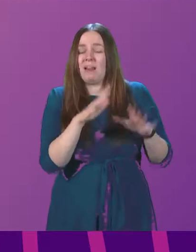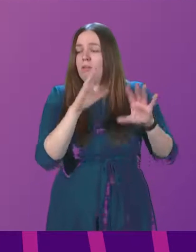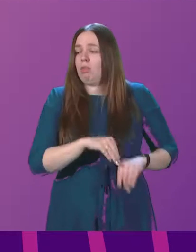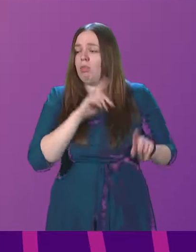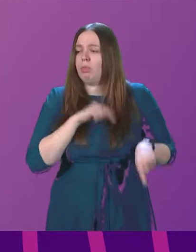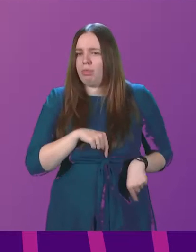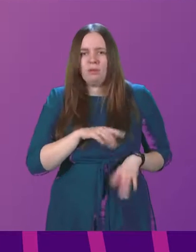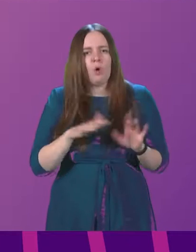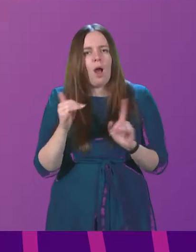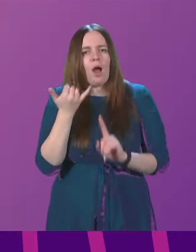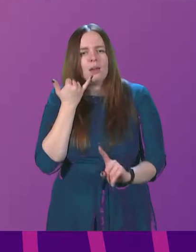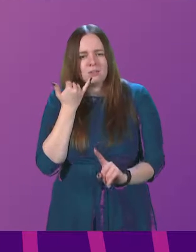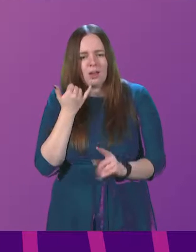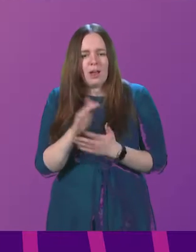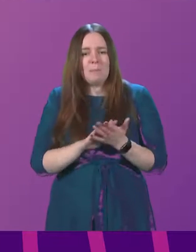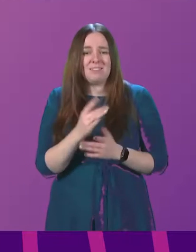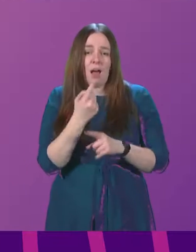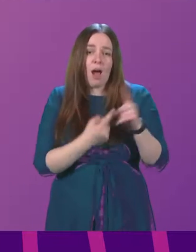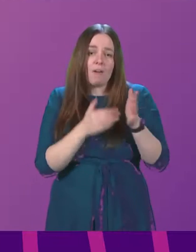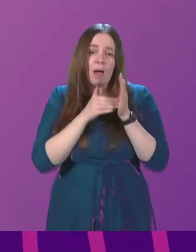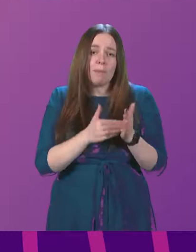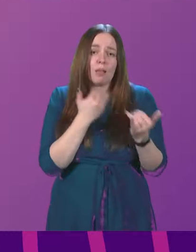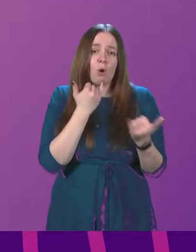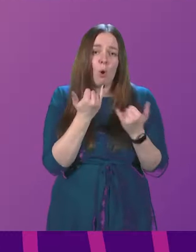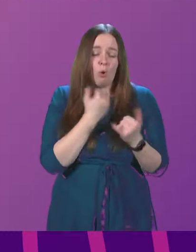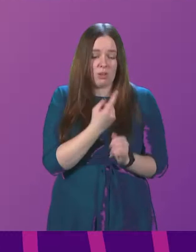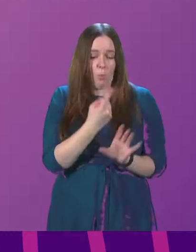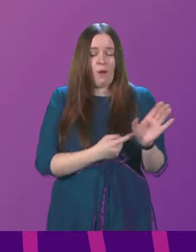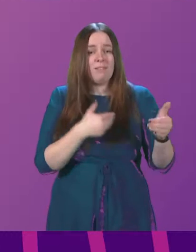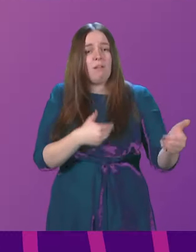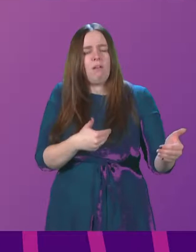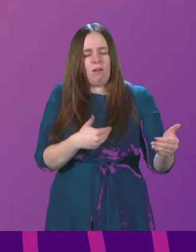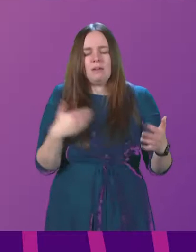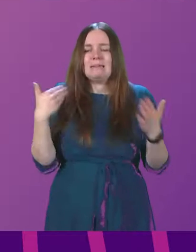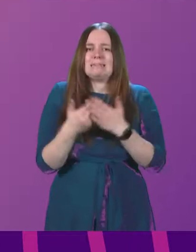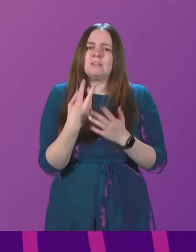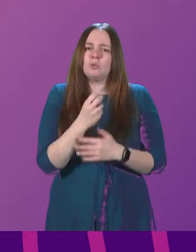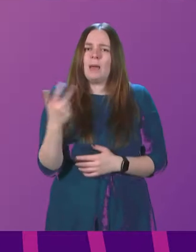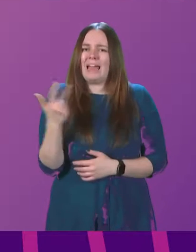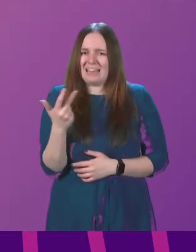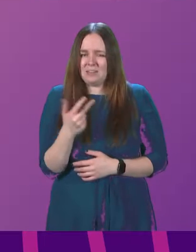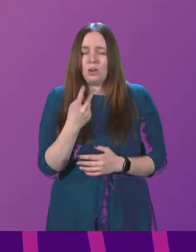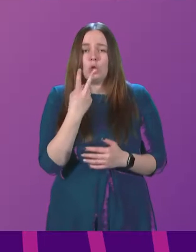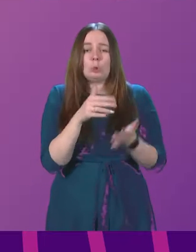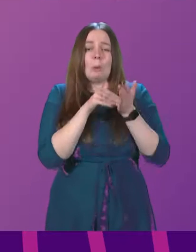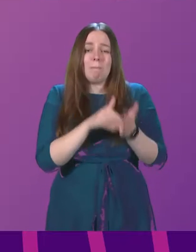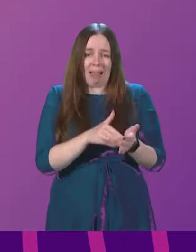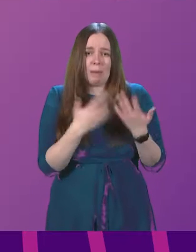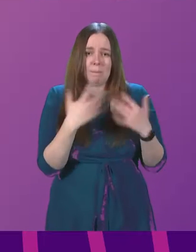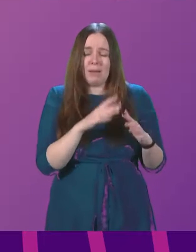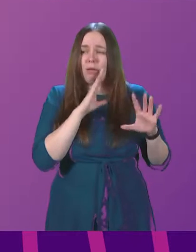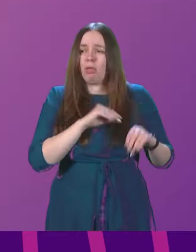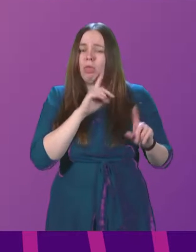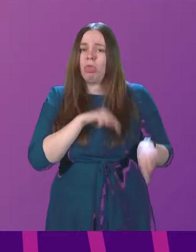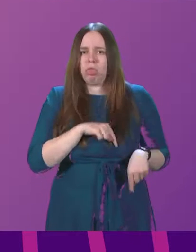actually answered, a staggering half a million calls in just one year. Since 2018, nearly two million calls were abandoned after